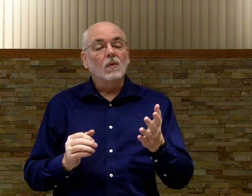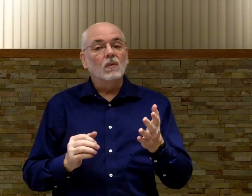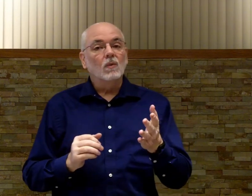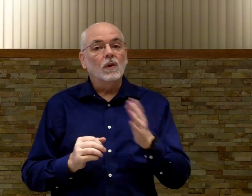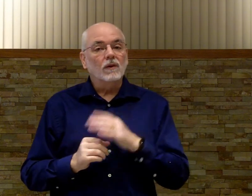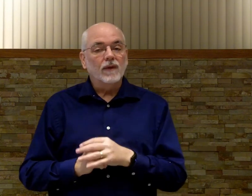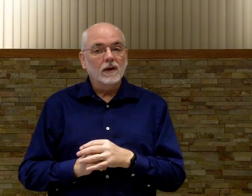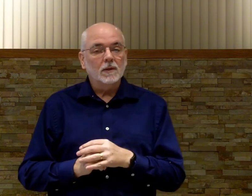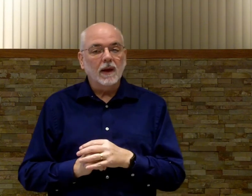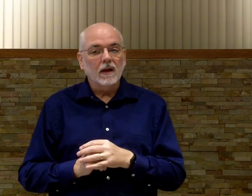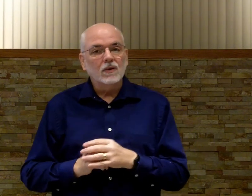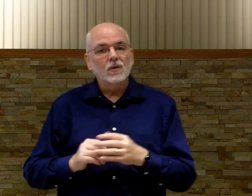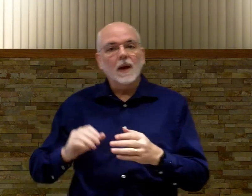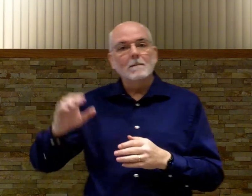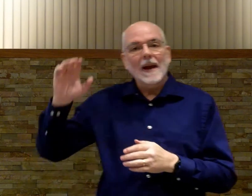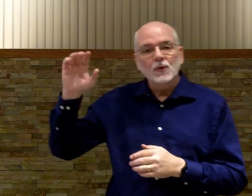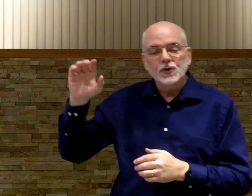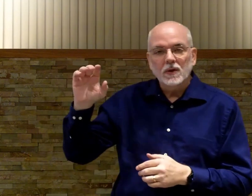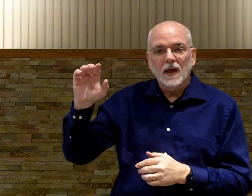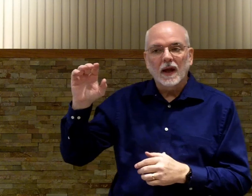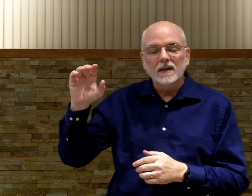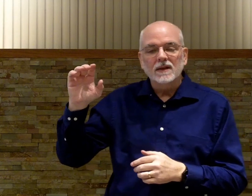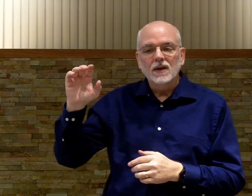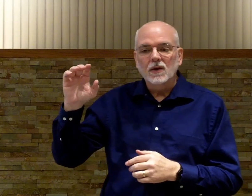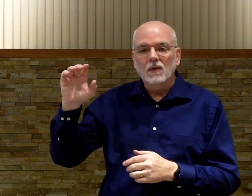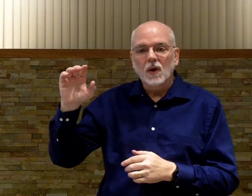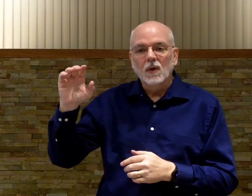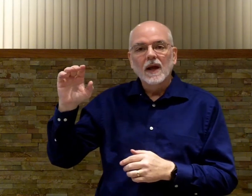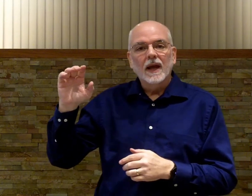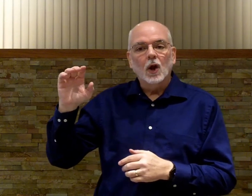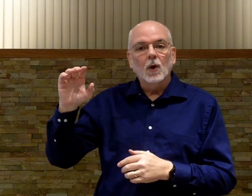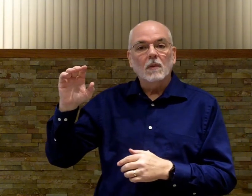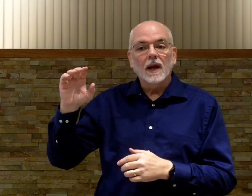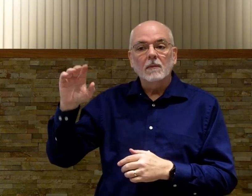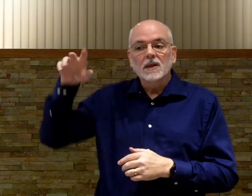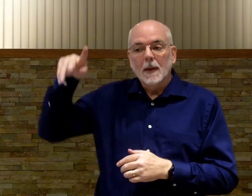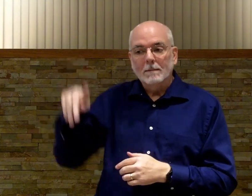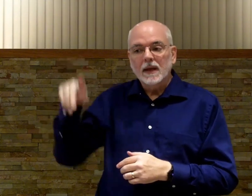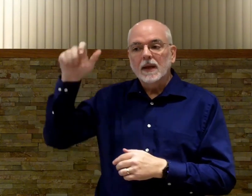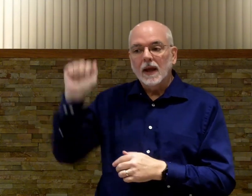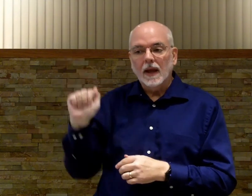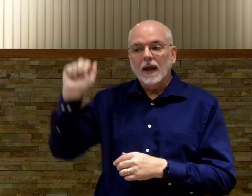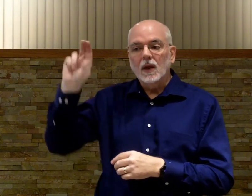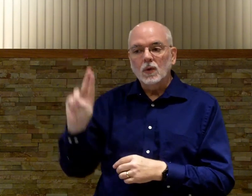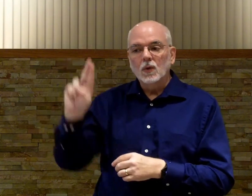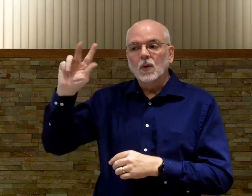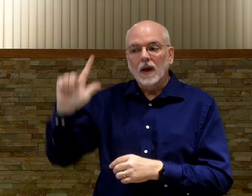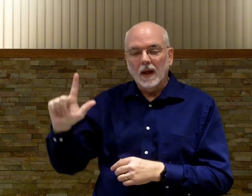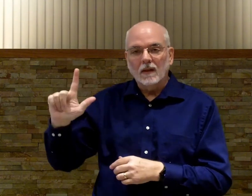when you're fingerspelling, do not bounce your signs. You don't know. Hello, my name is P-A-U-L.